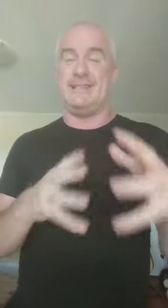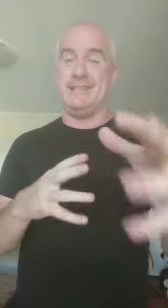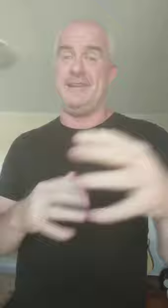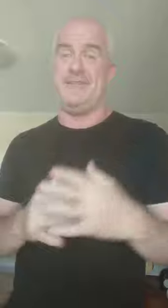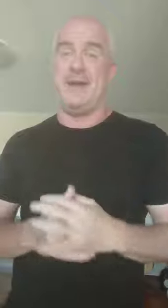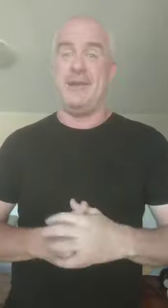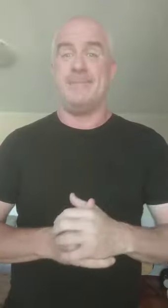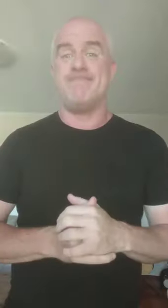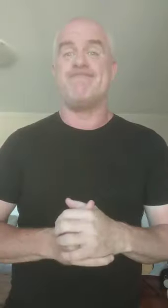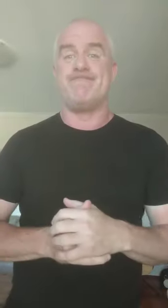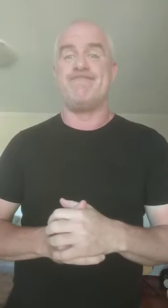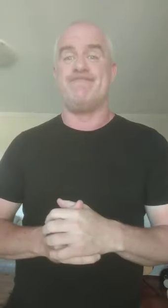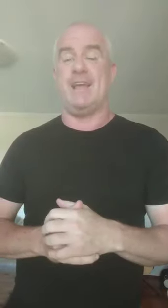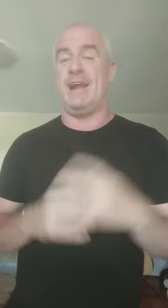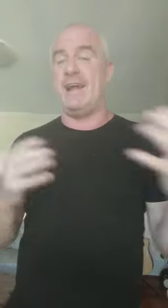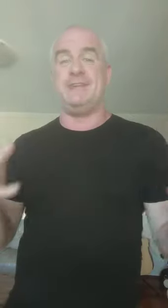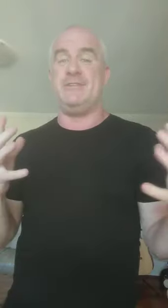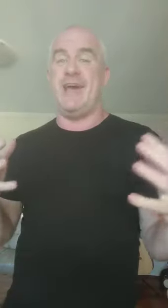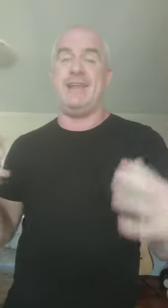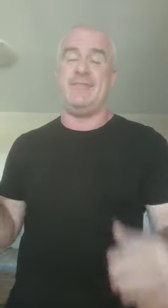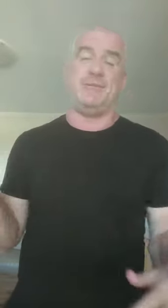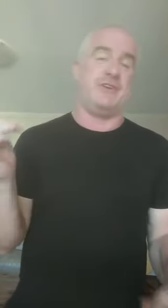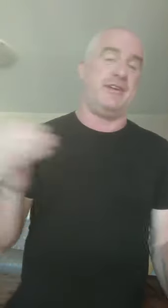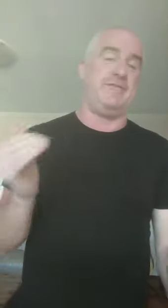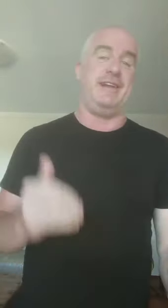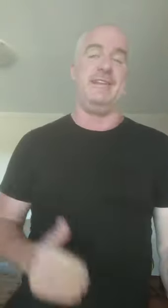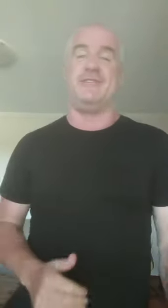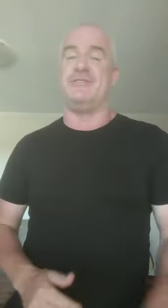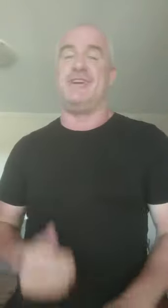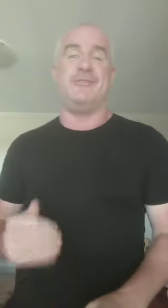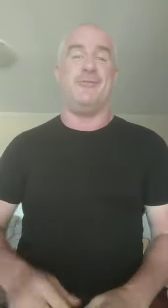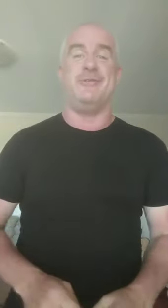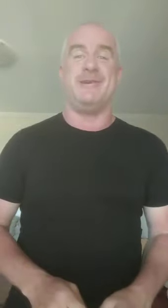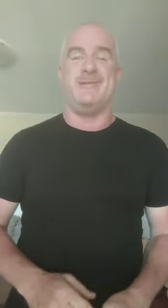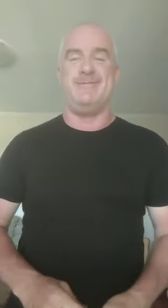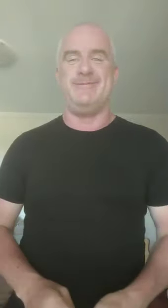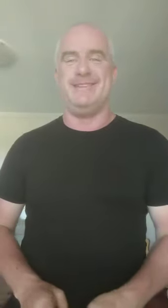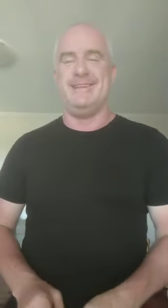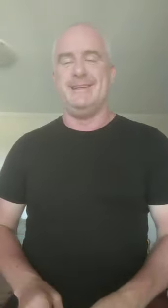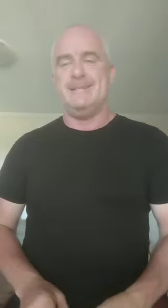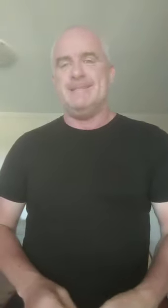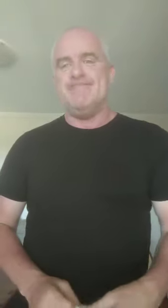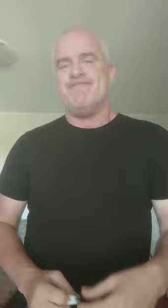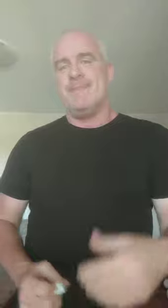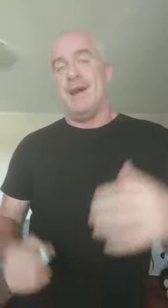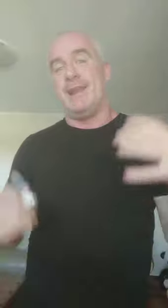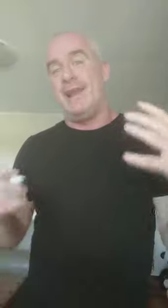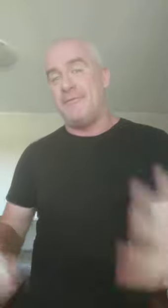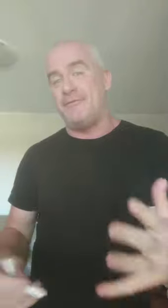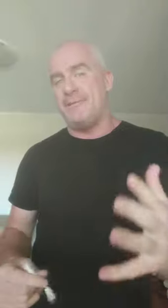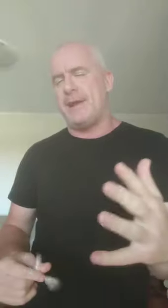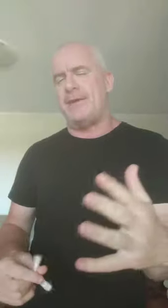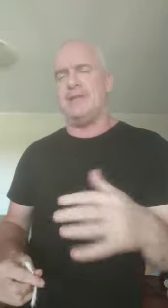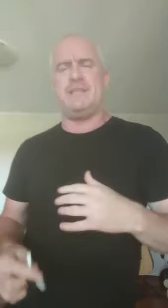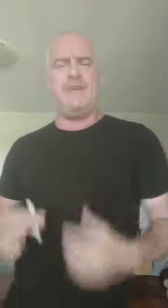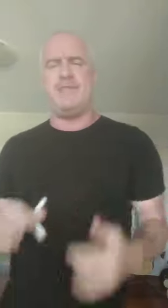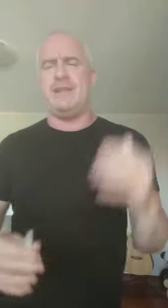things that are different about you. And I can't do that, if I'm trying to fit into the construct all the time. I'd love your feedback on this. If you have any